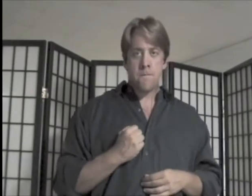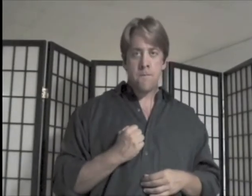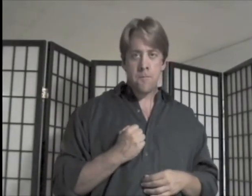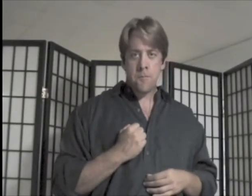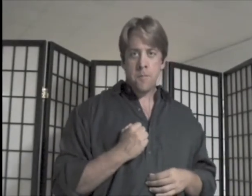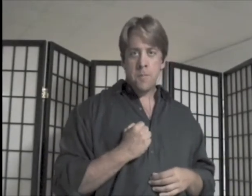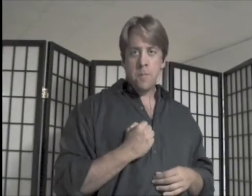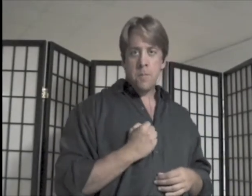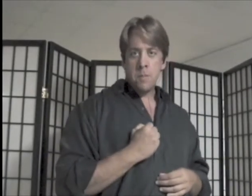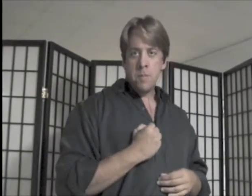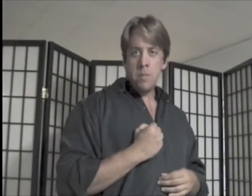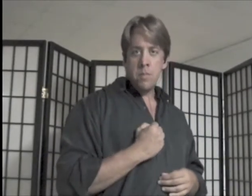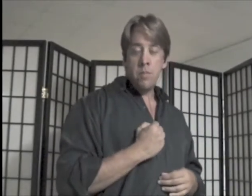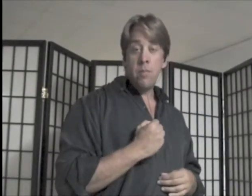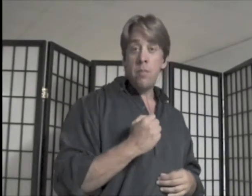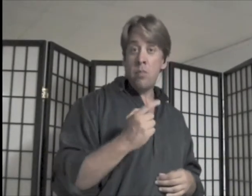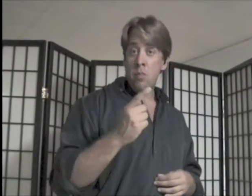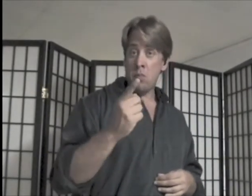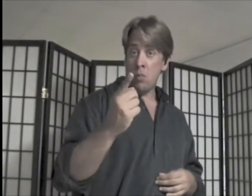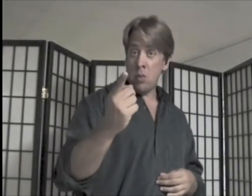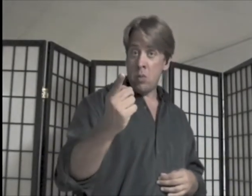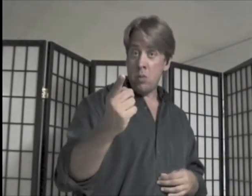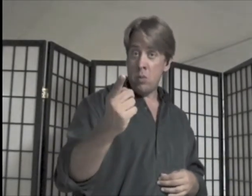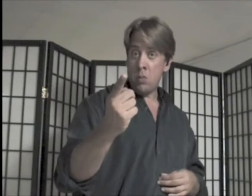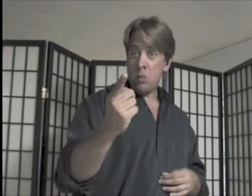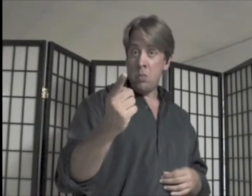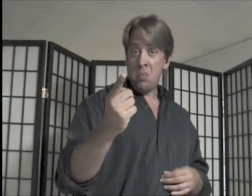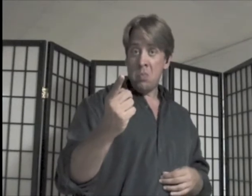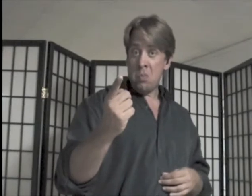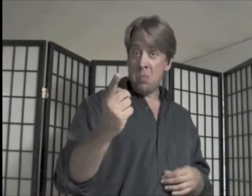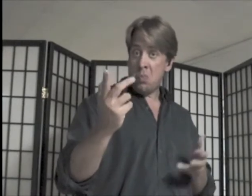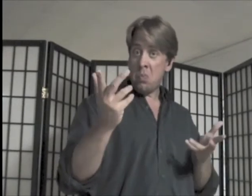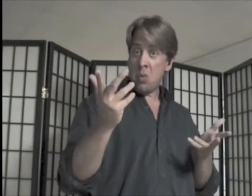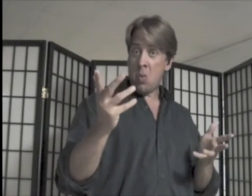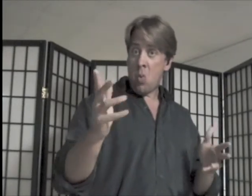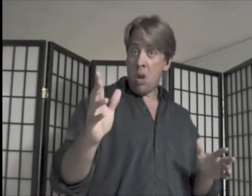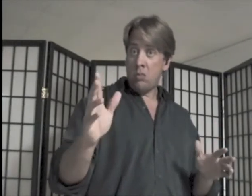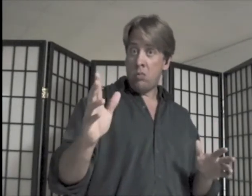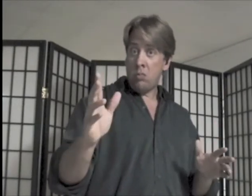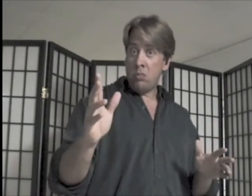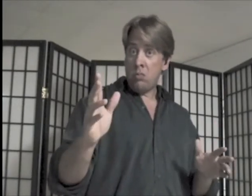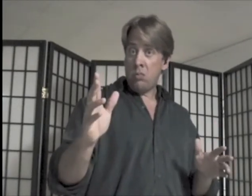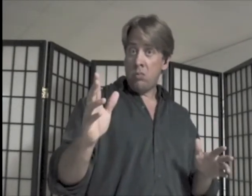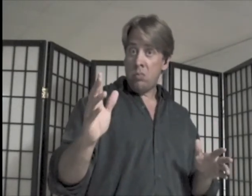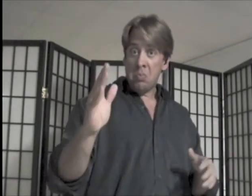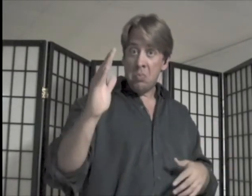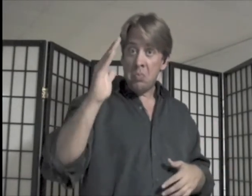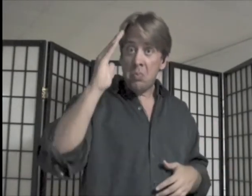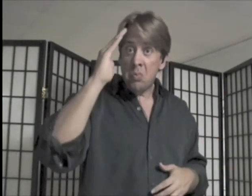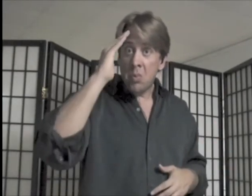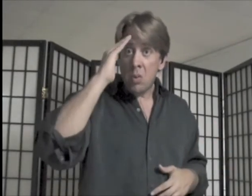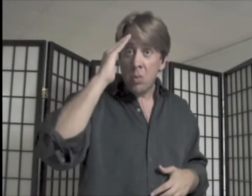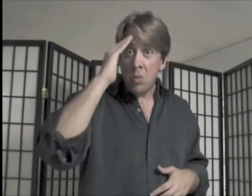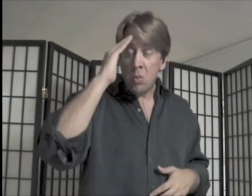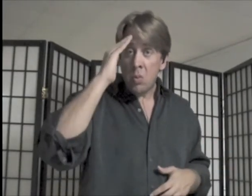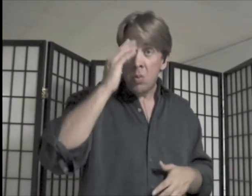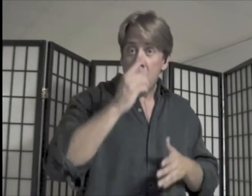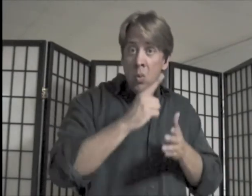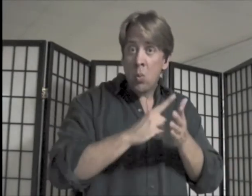You wanna make a If you stay, don't know If you should